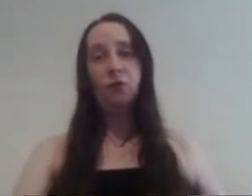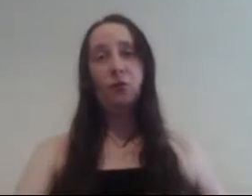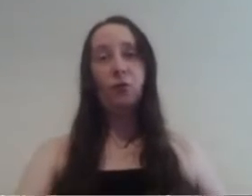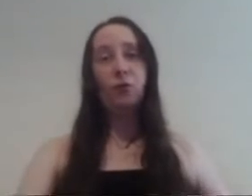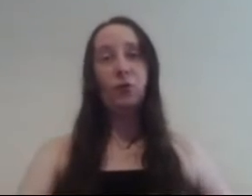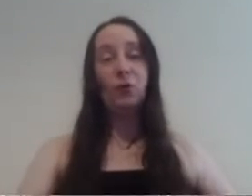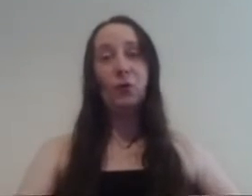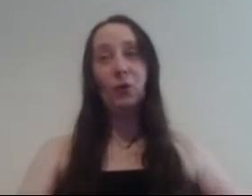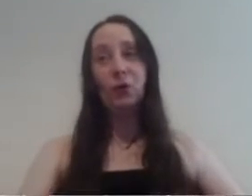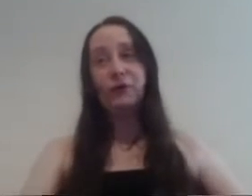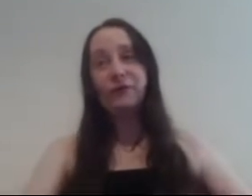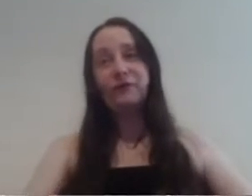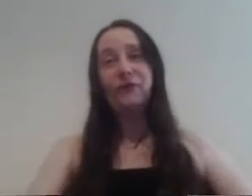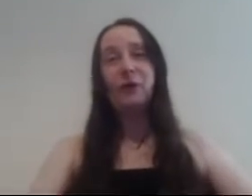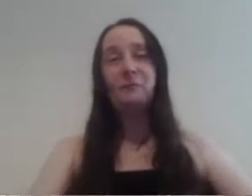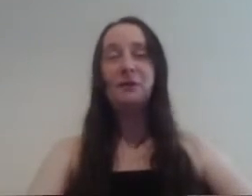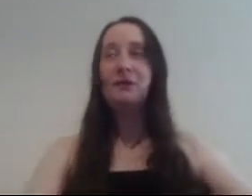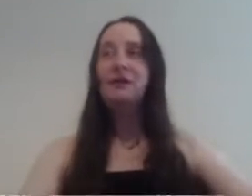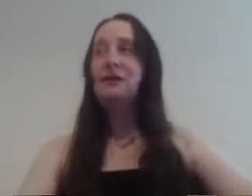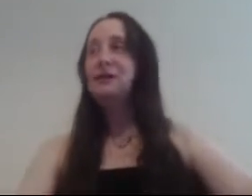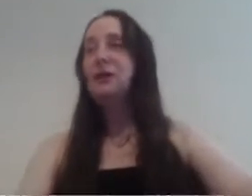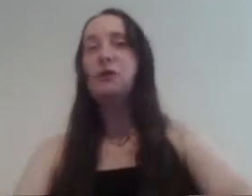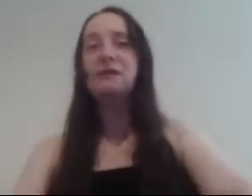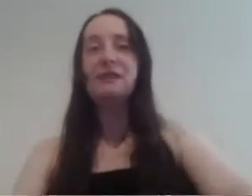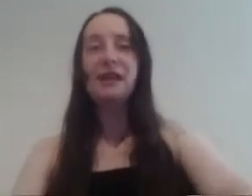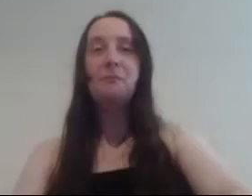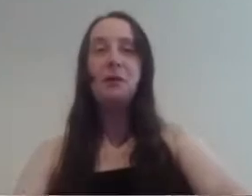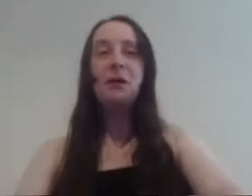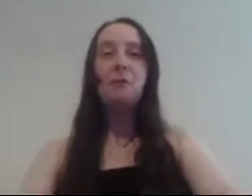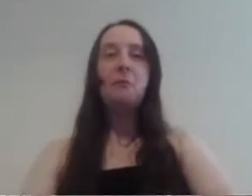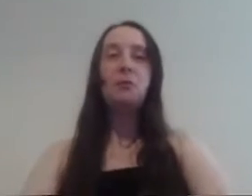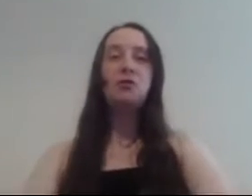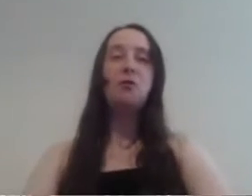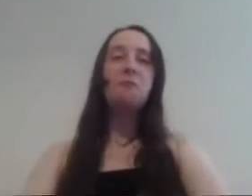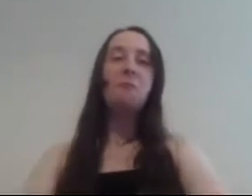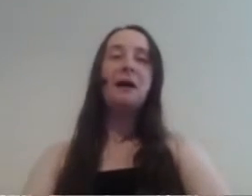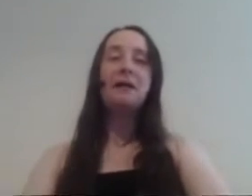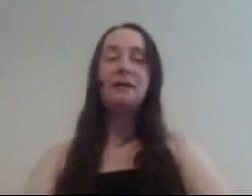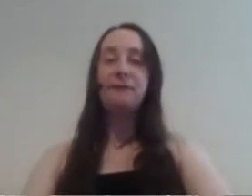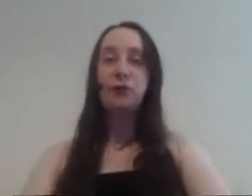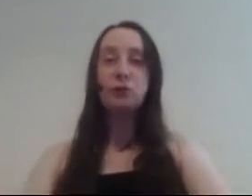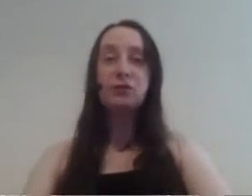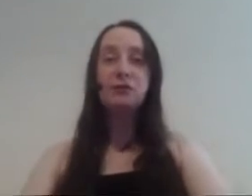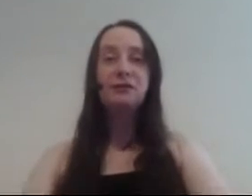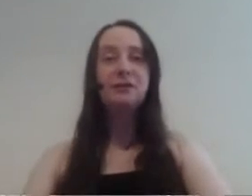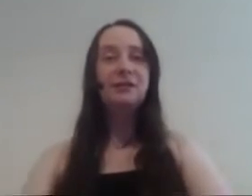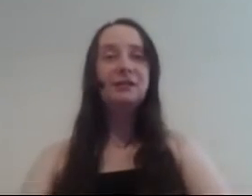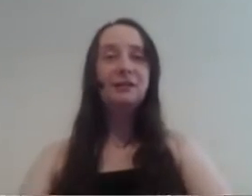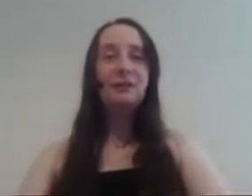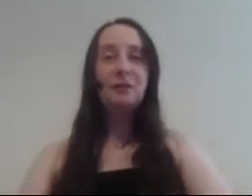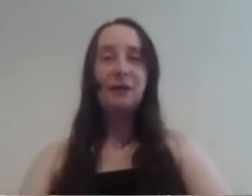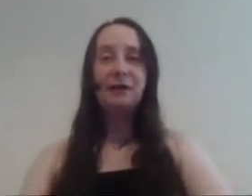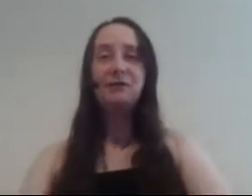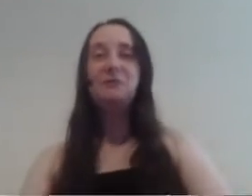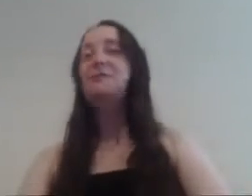Oh flop, you know this time when we saw Marion get frozen with Ice Queen,